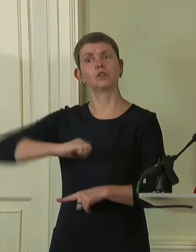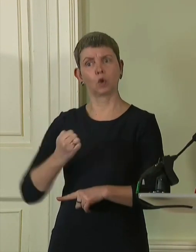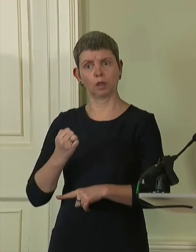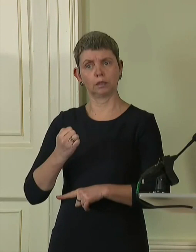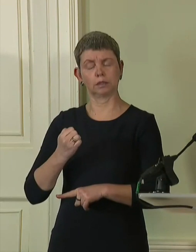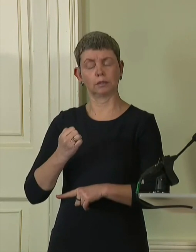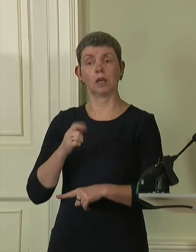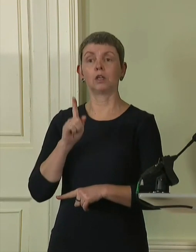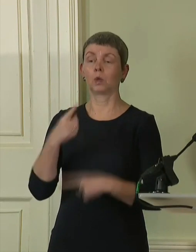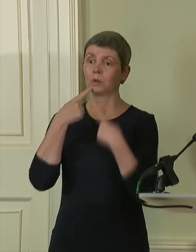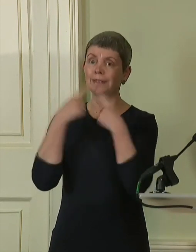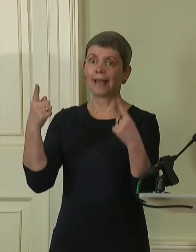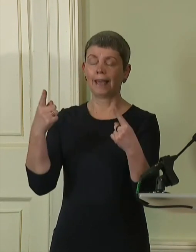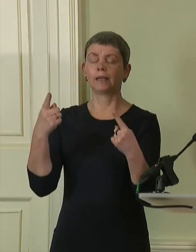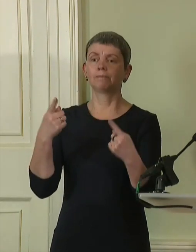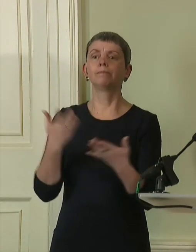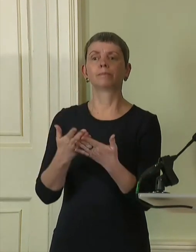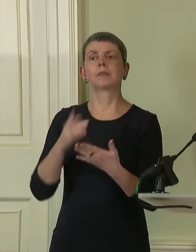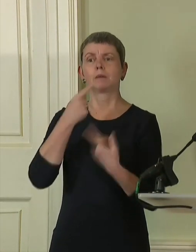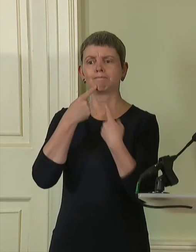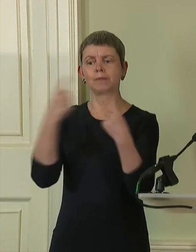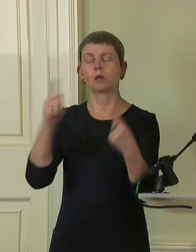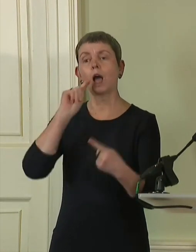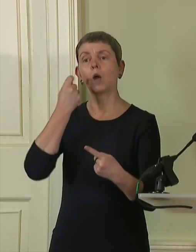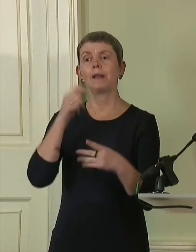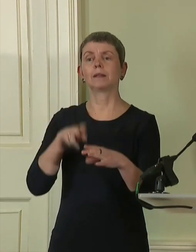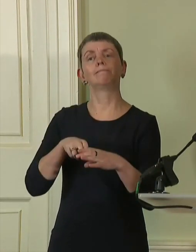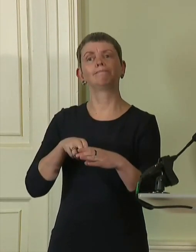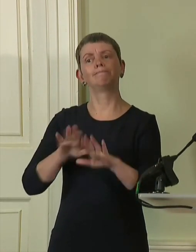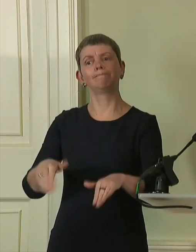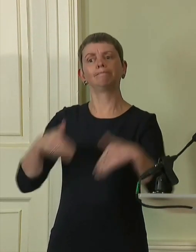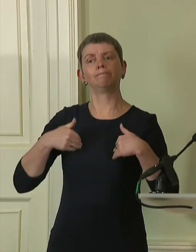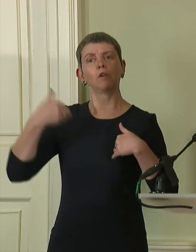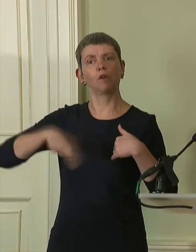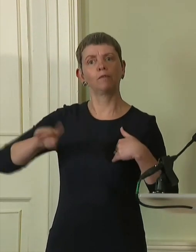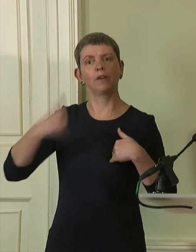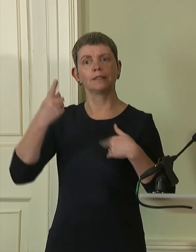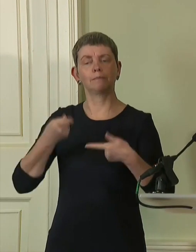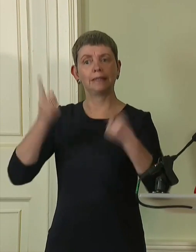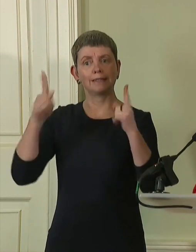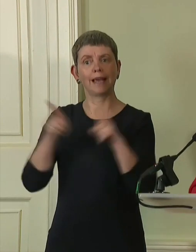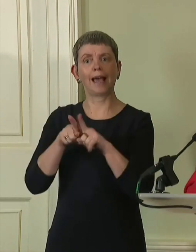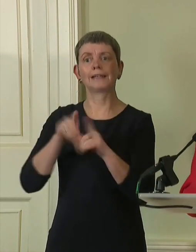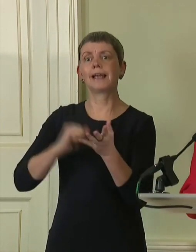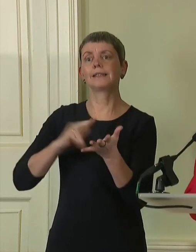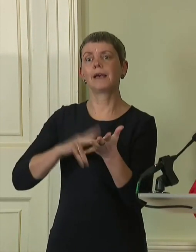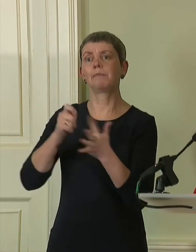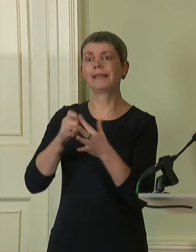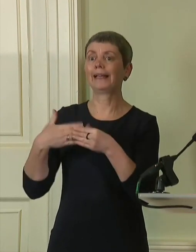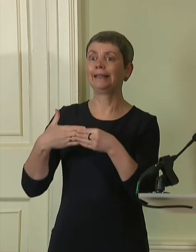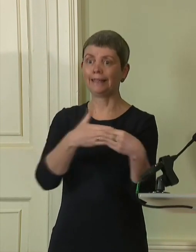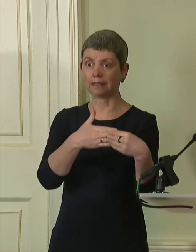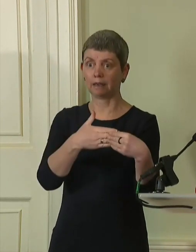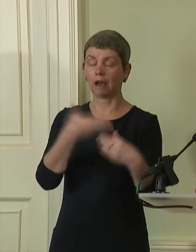announcing my intention to step down as first minister and leader of my party. I have asked the national secretary of the